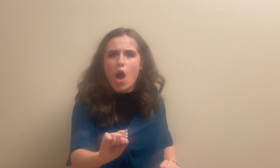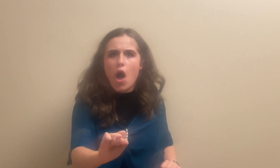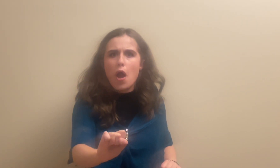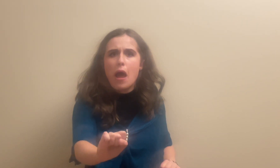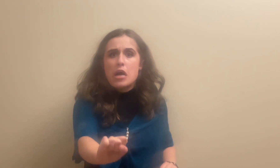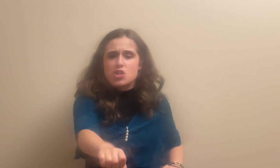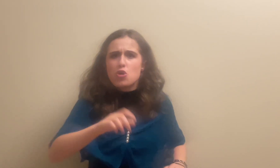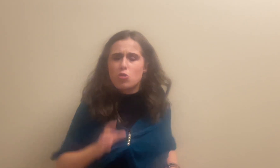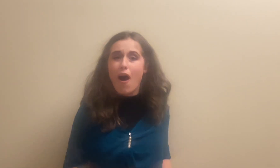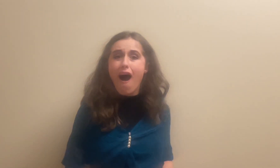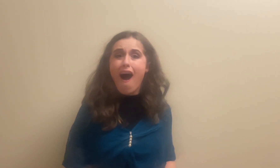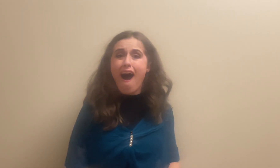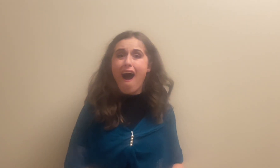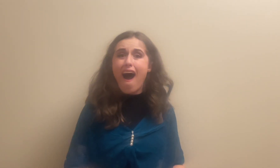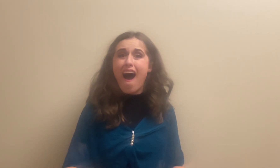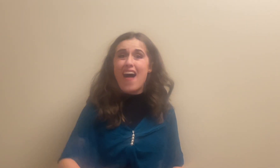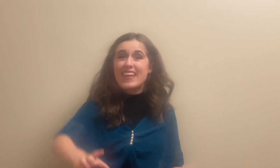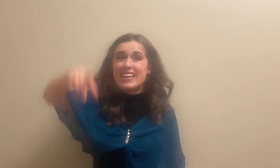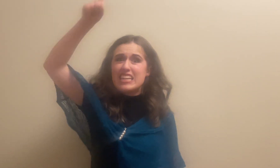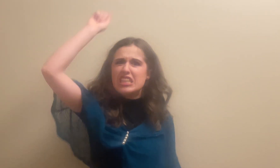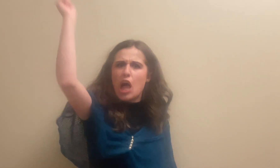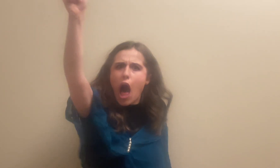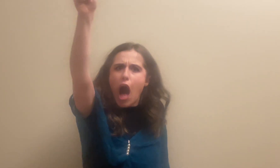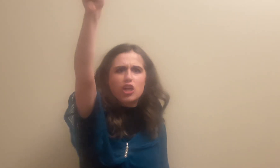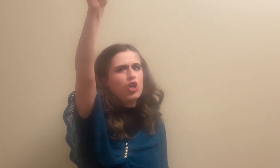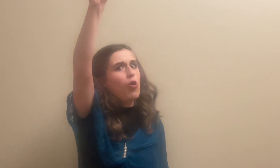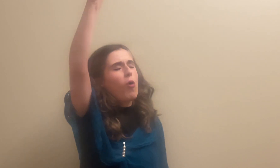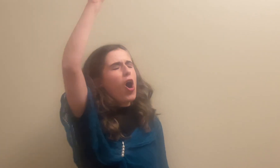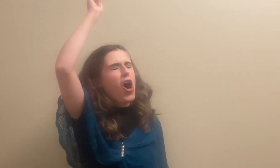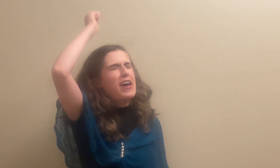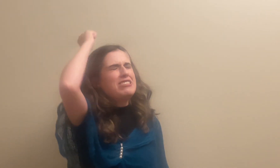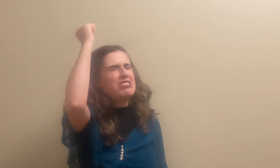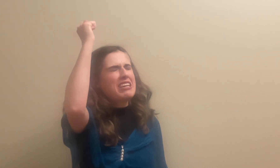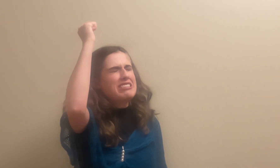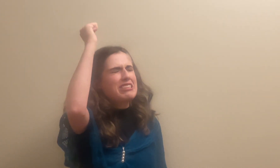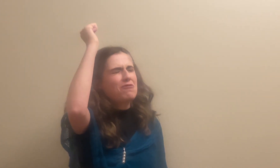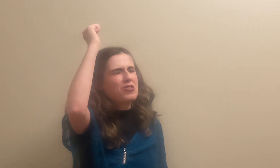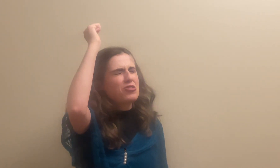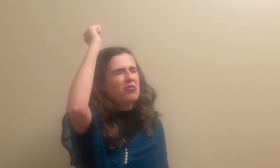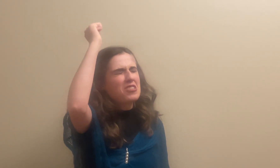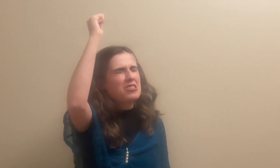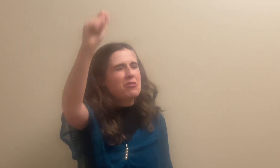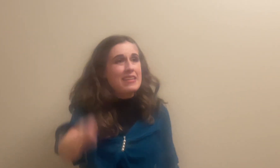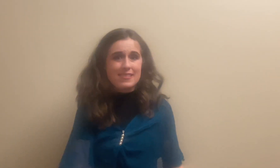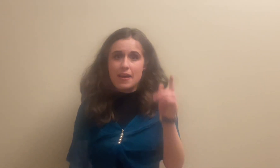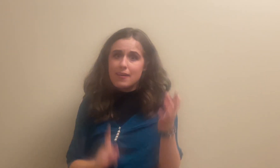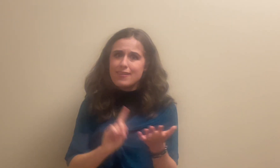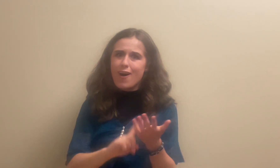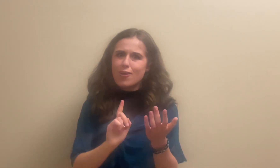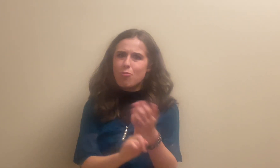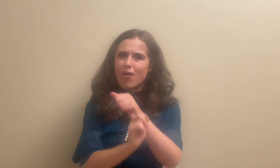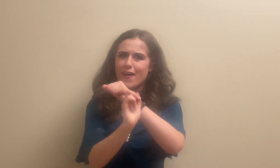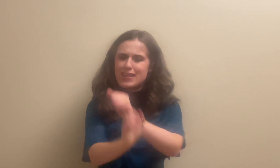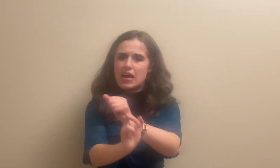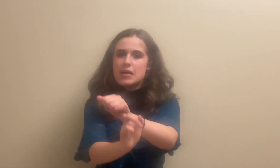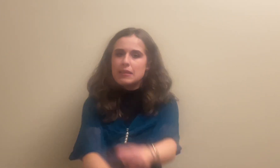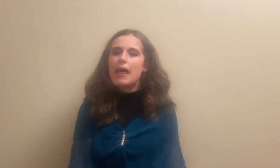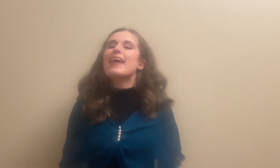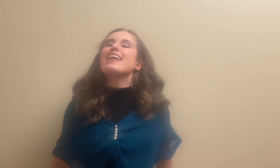To call it a lockwood Jinx it for sure, so let's lockwood Like it